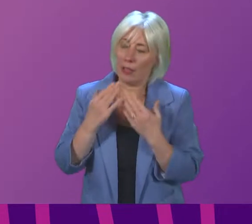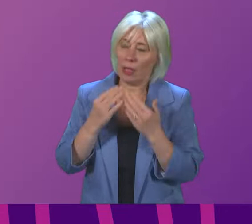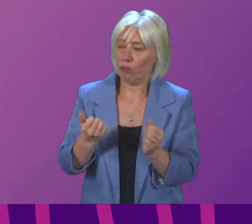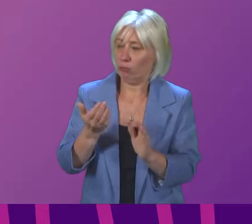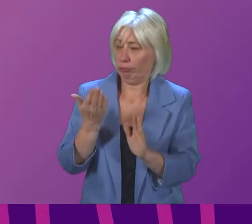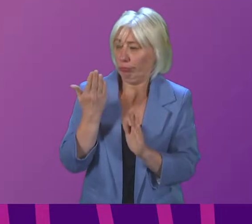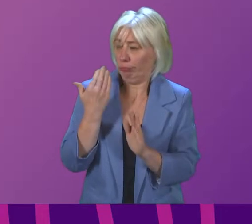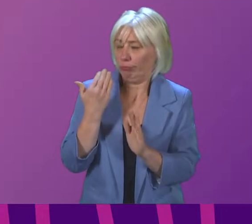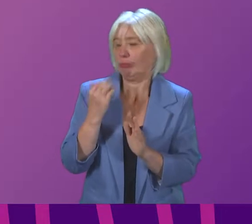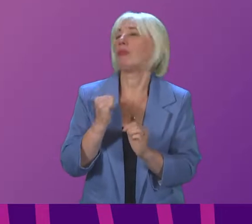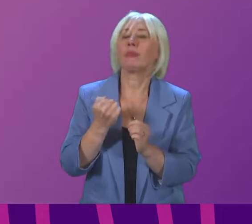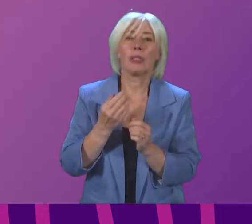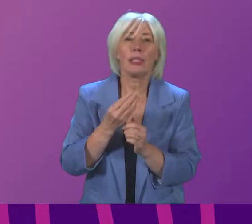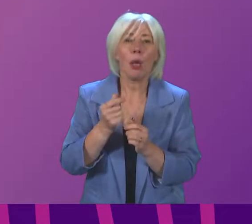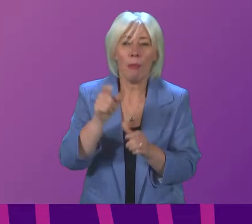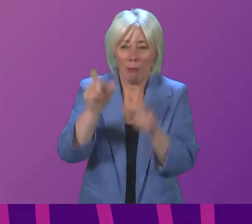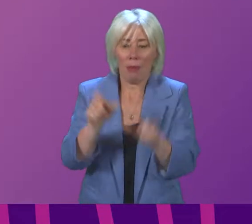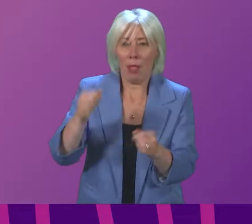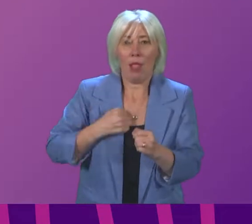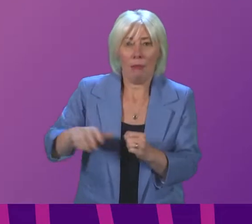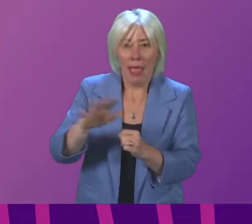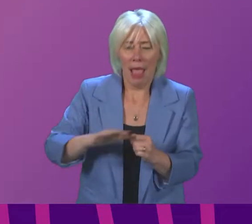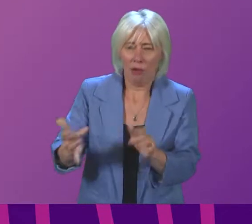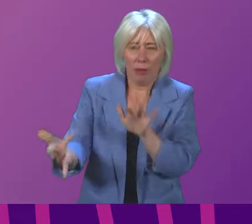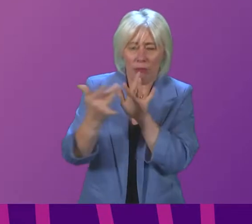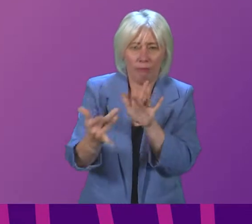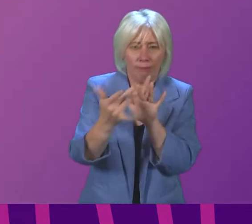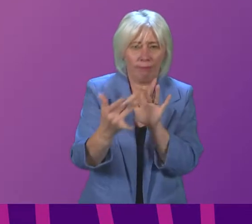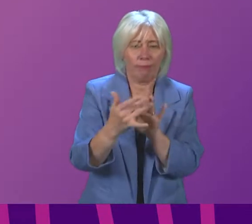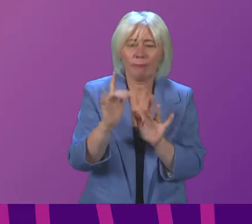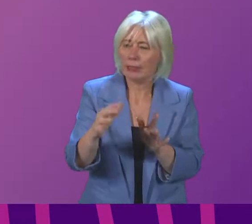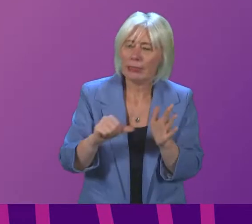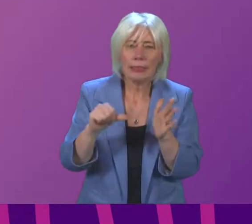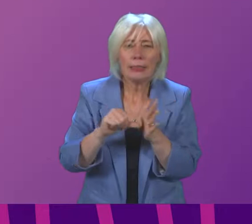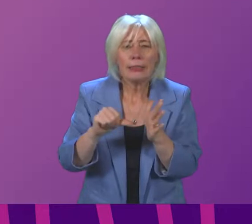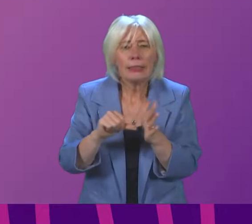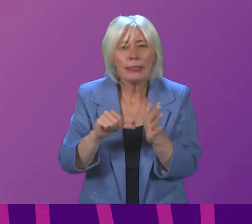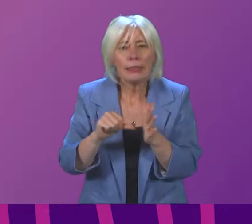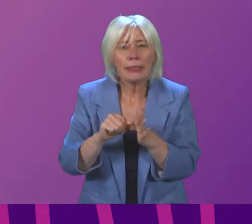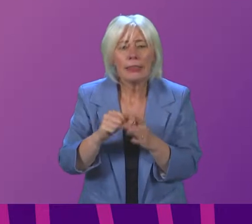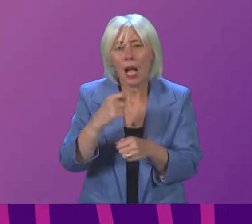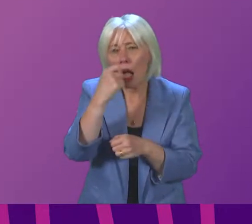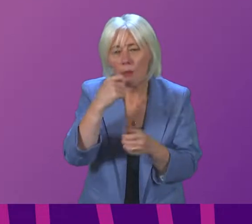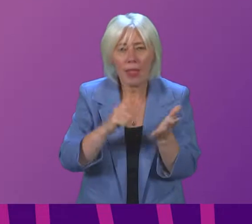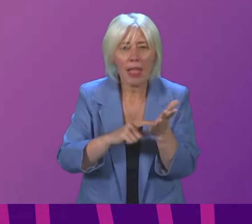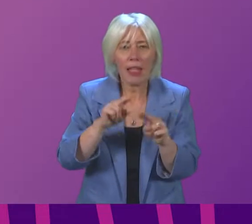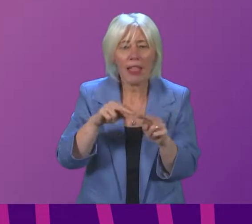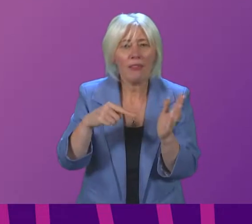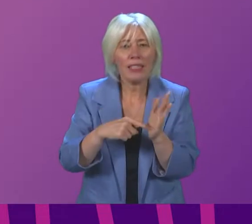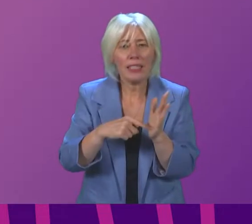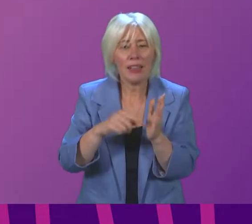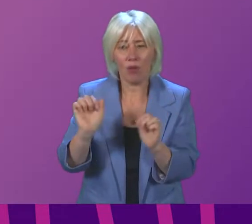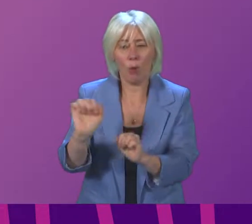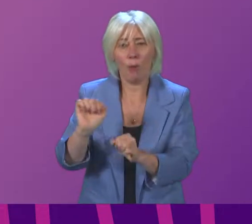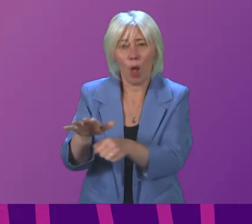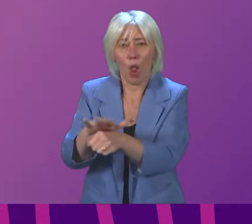days I have been contacted by some constituents who have been experiencing difficulty obtaining lateral flow testing kits from their